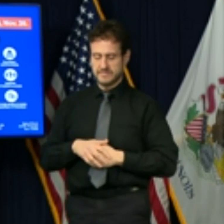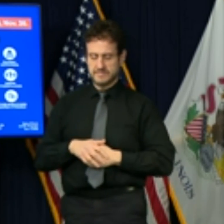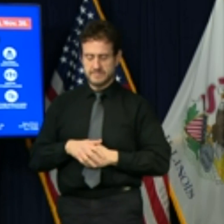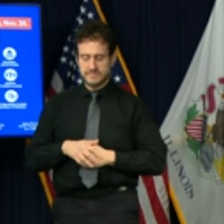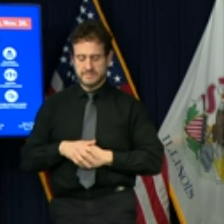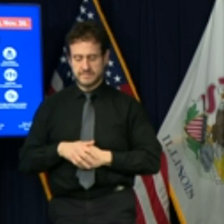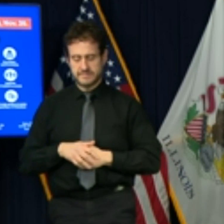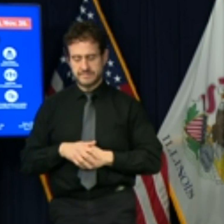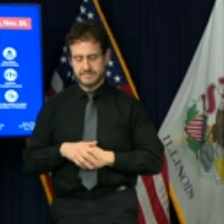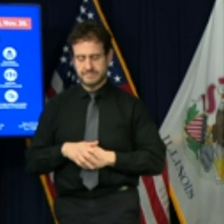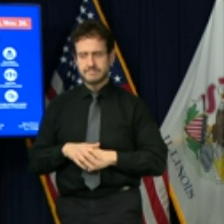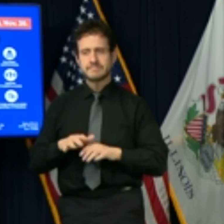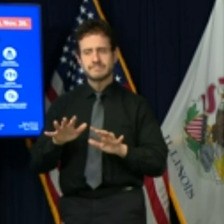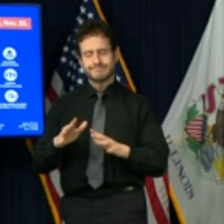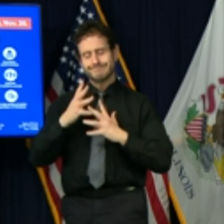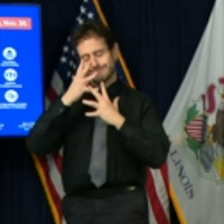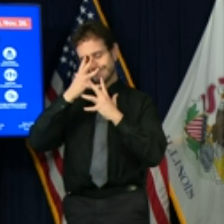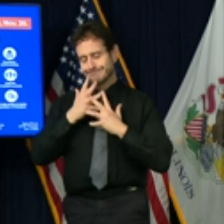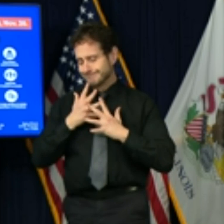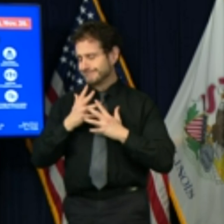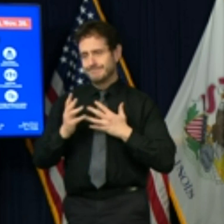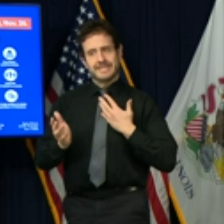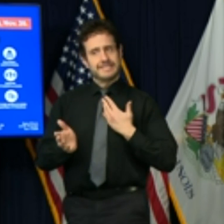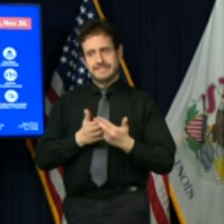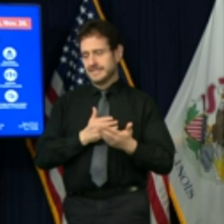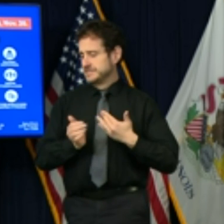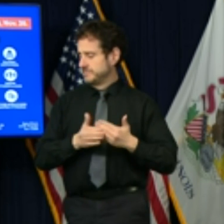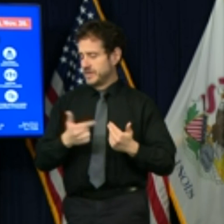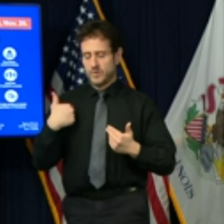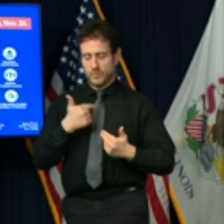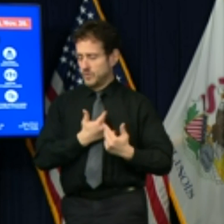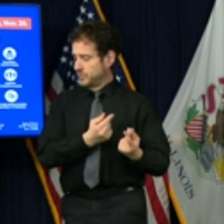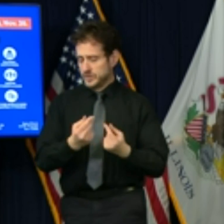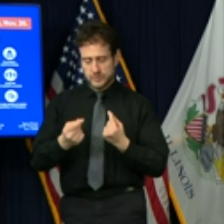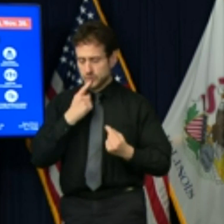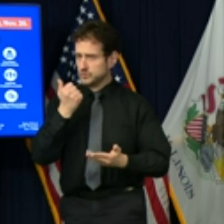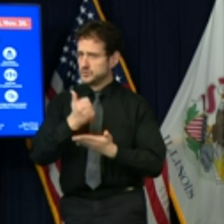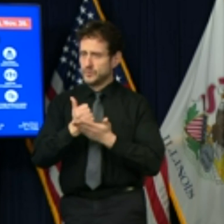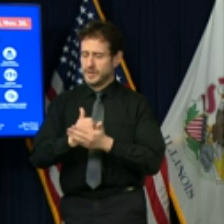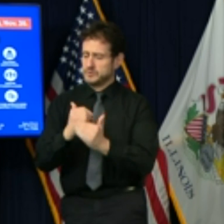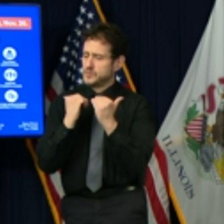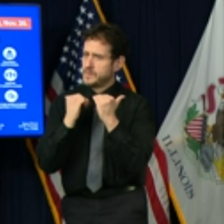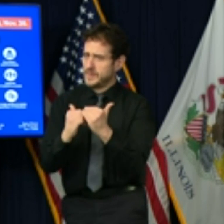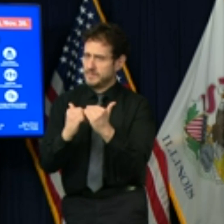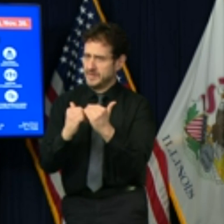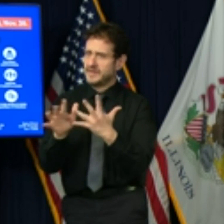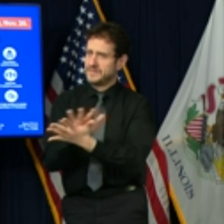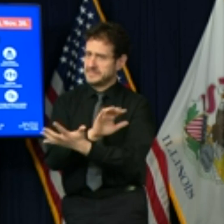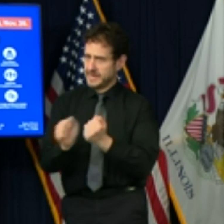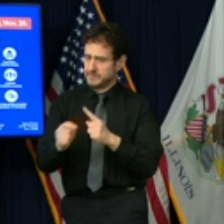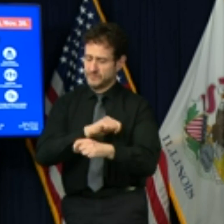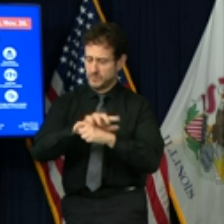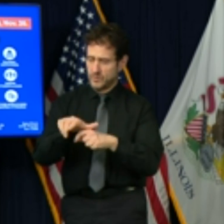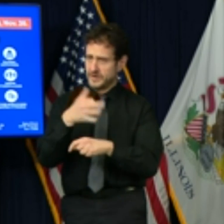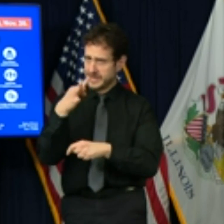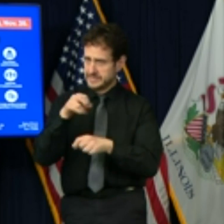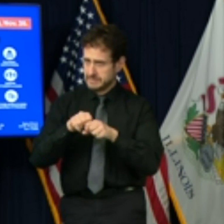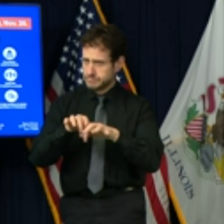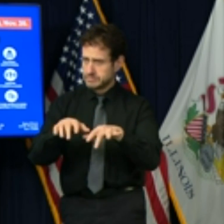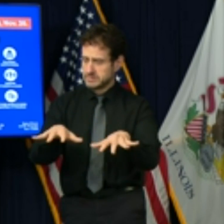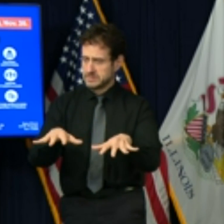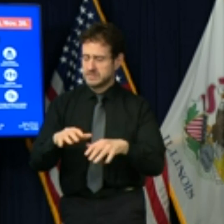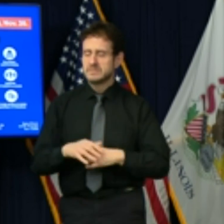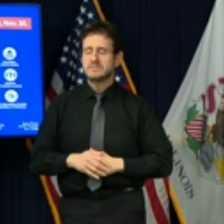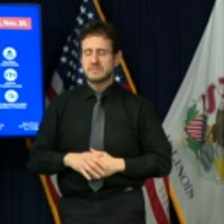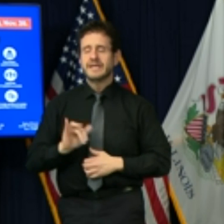no matter what we do to mitigate the potentially damaging effects of this virus, it will